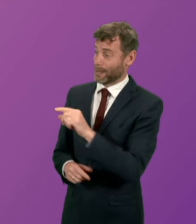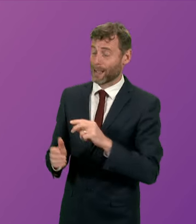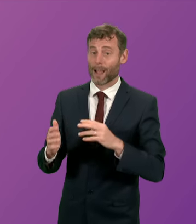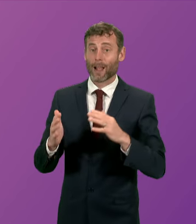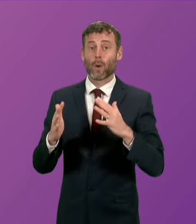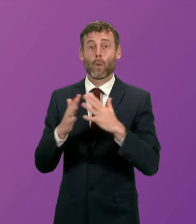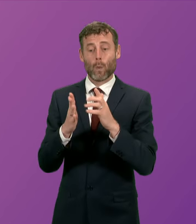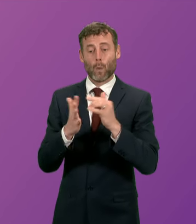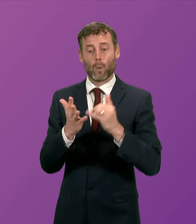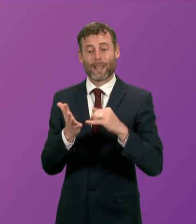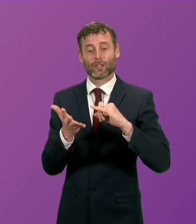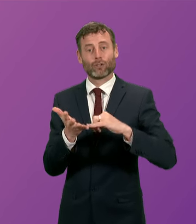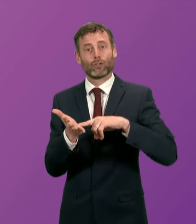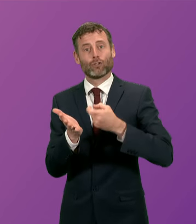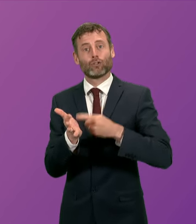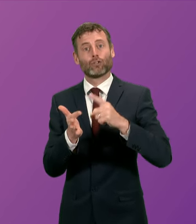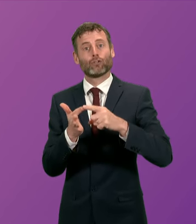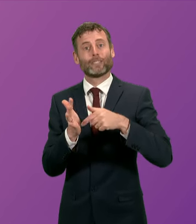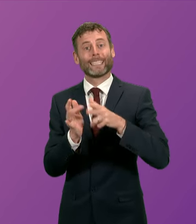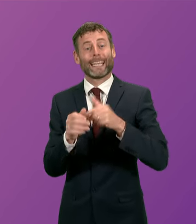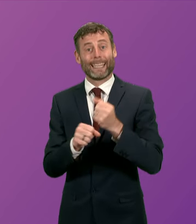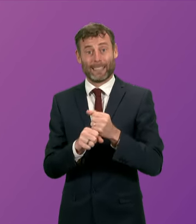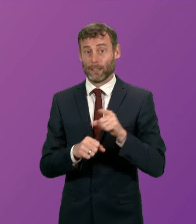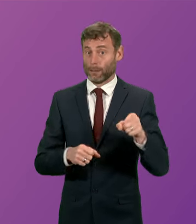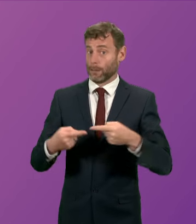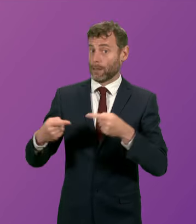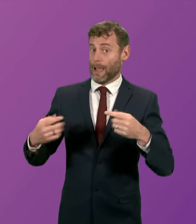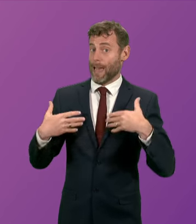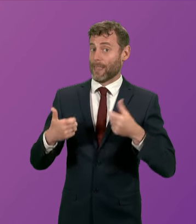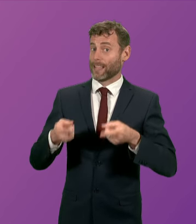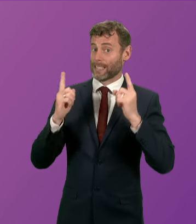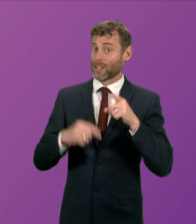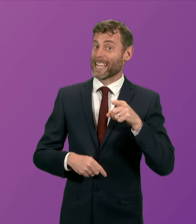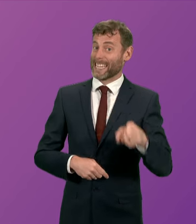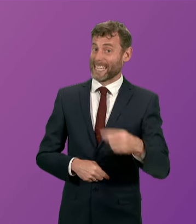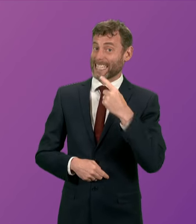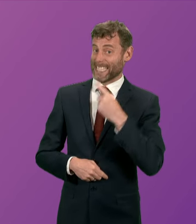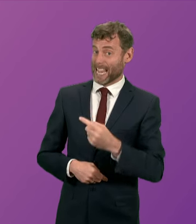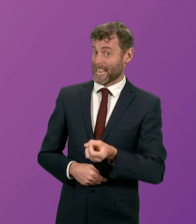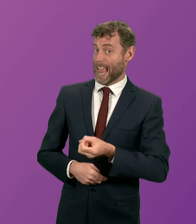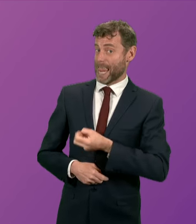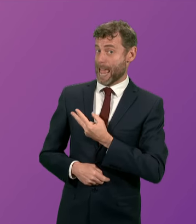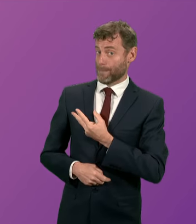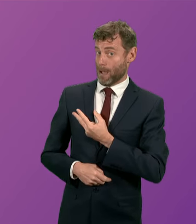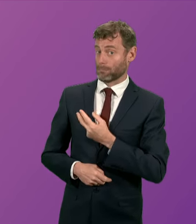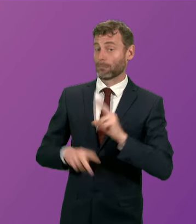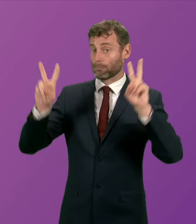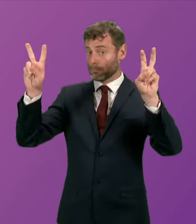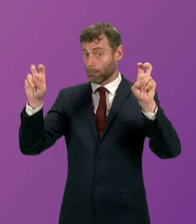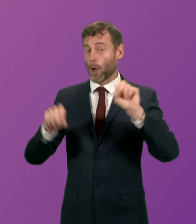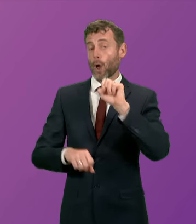Labour's Shadow Health Secretary Wes Streeting, who said that a UK Labour government would, and I quote,